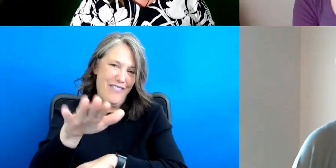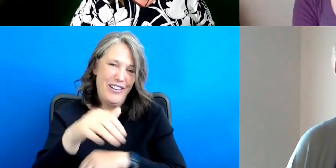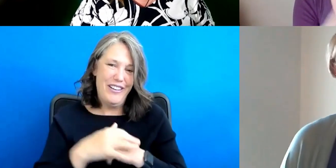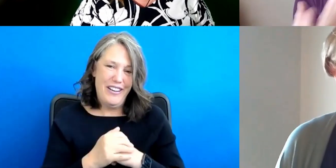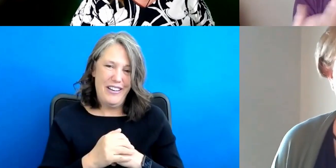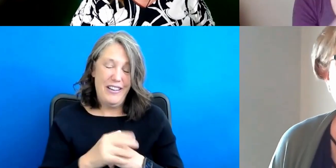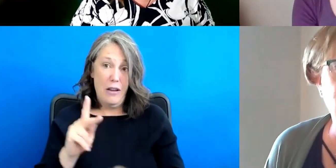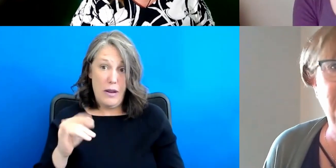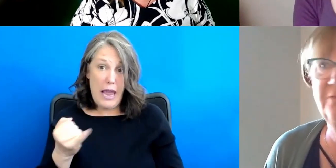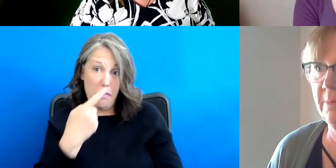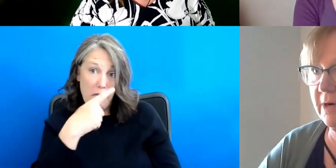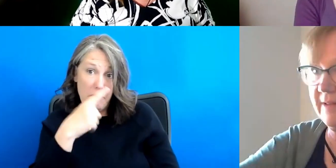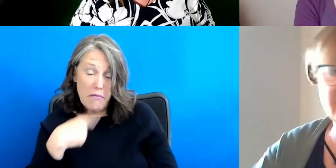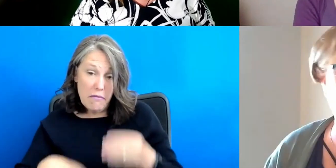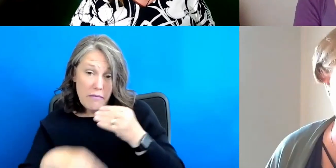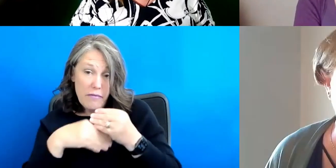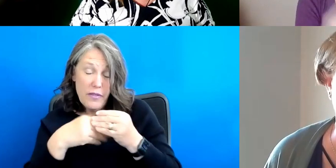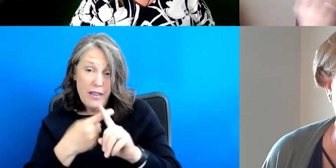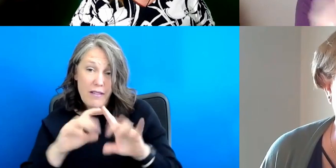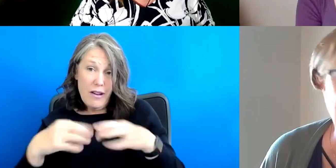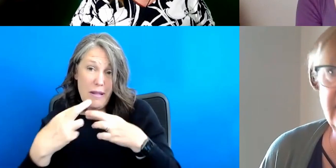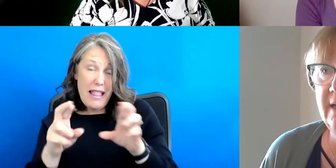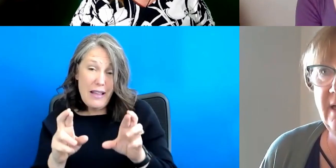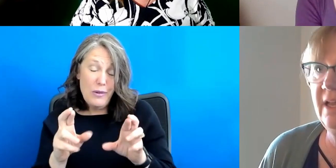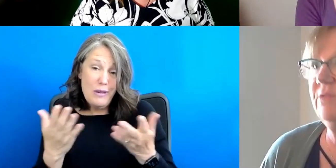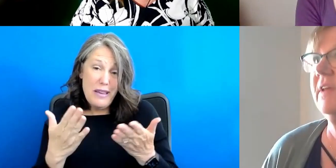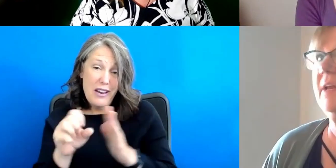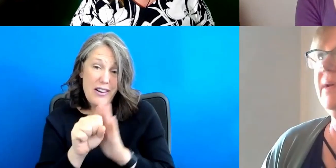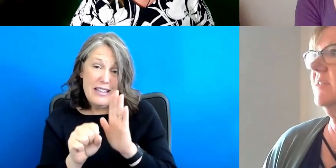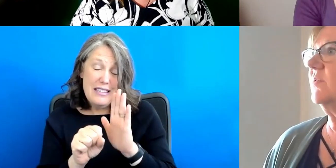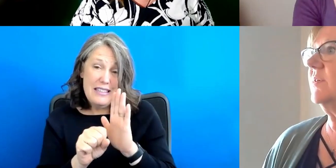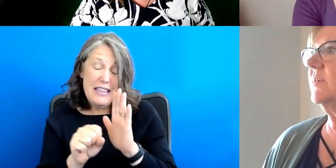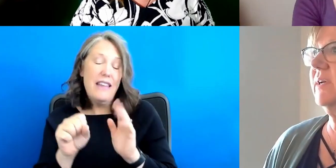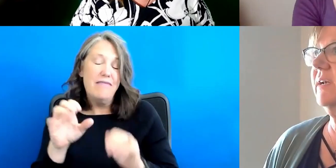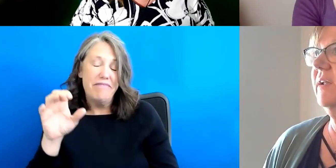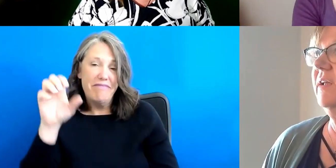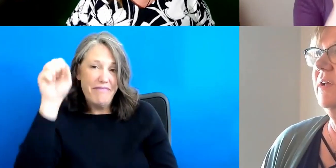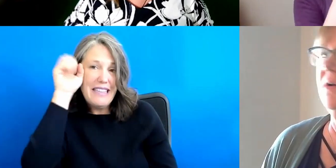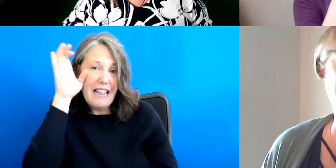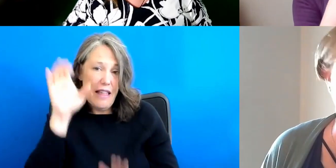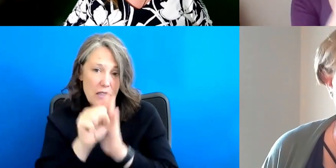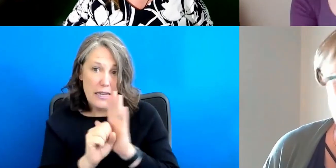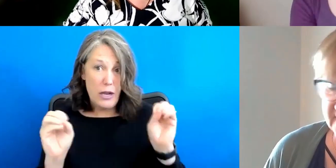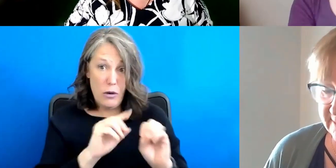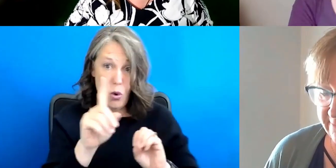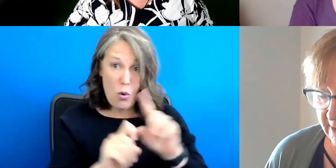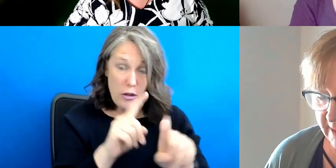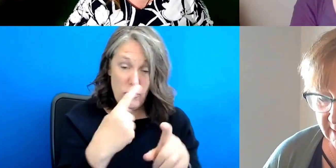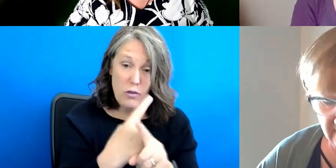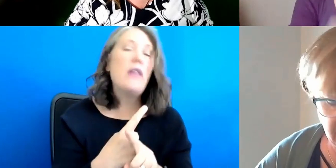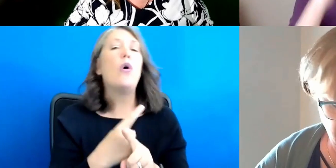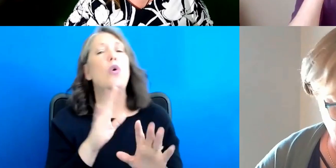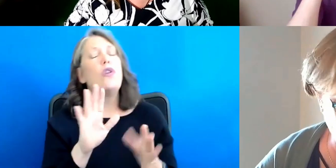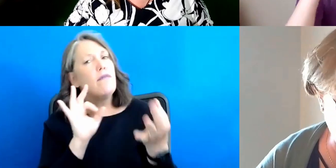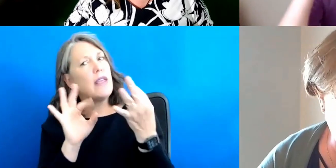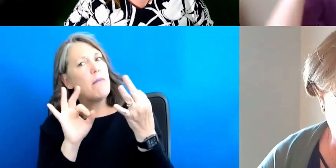can I add in a little bit too from our classroom at St. Cloud State? I don't think anyone has a question, right? Okay. So just some feedback